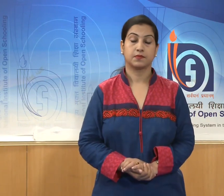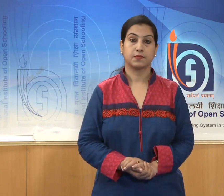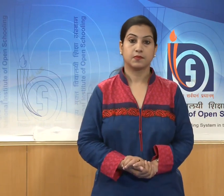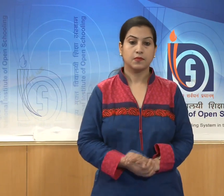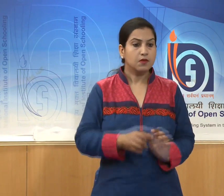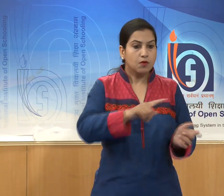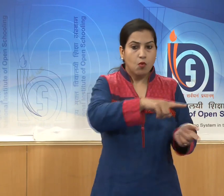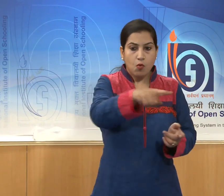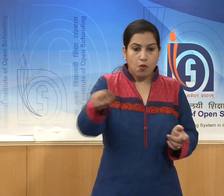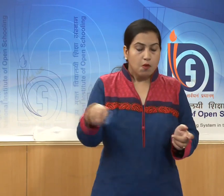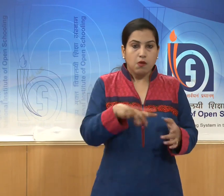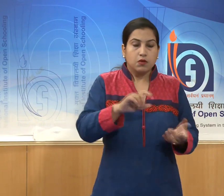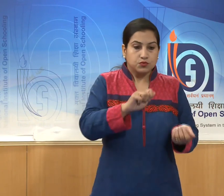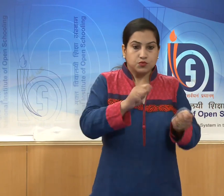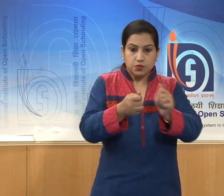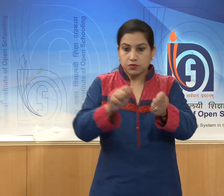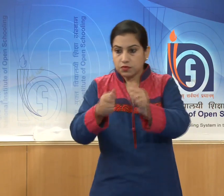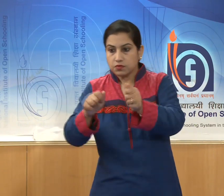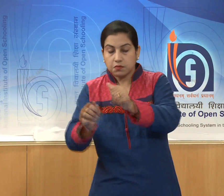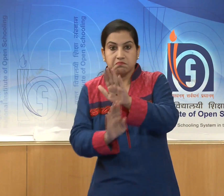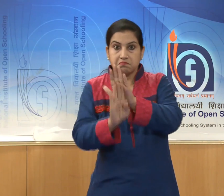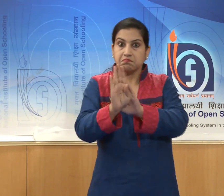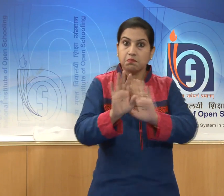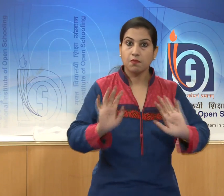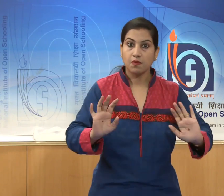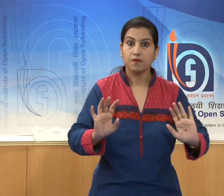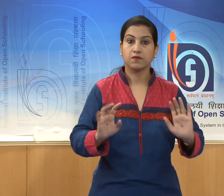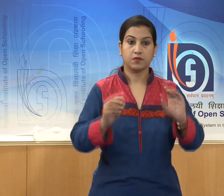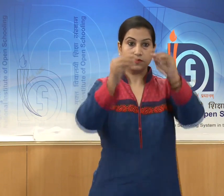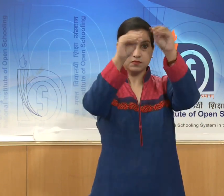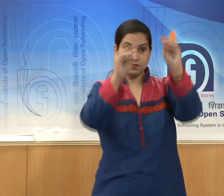of the sculpted portraiture